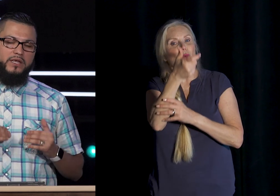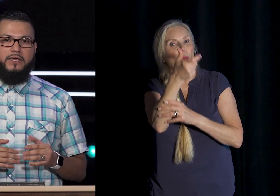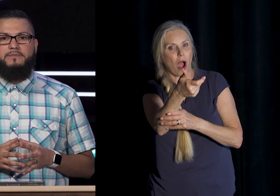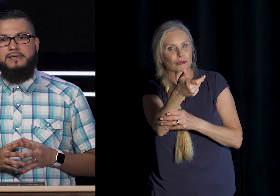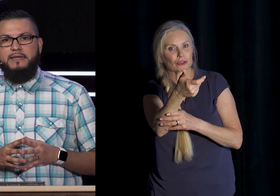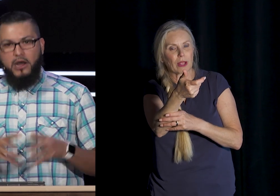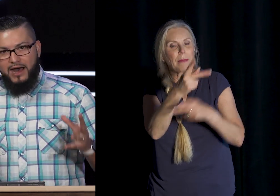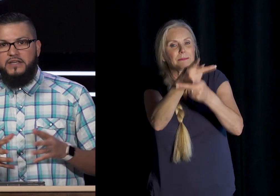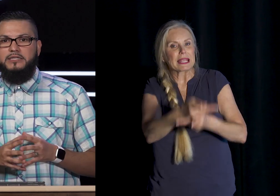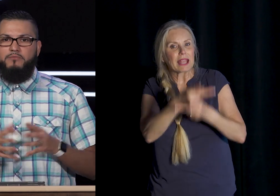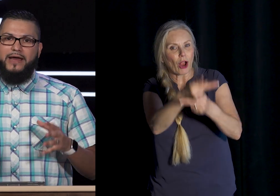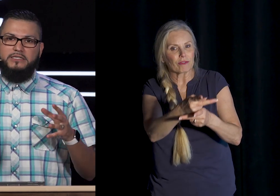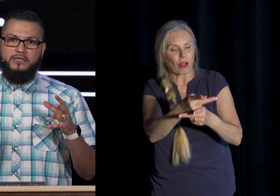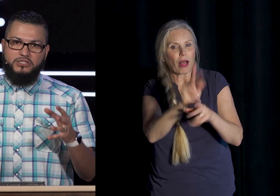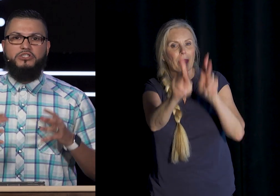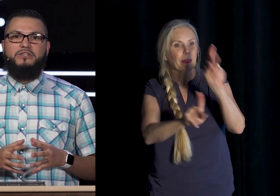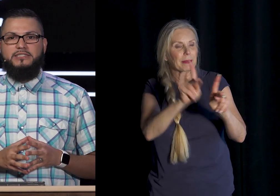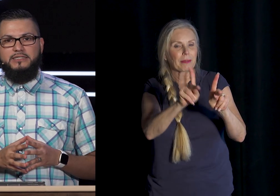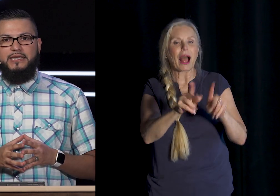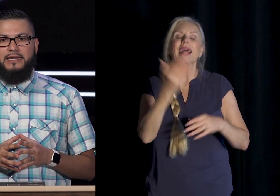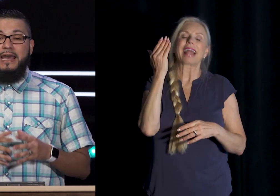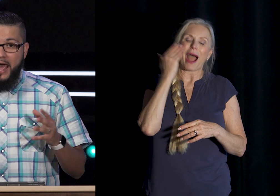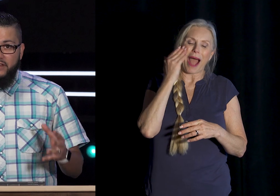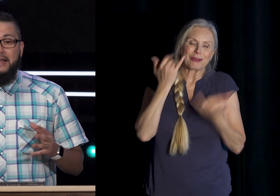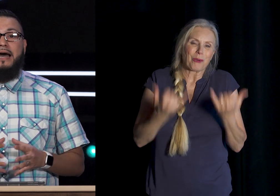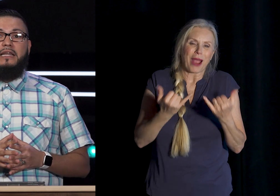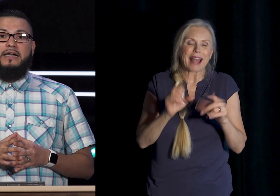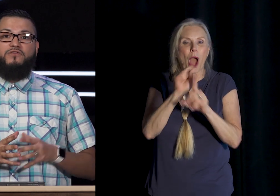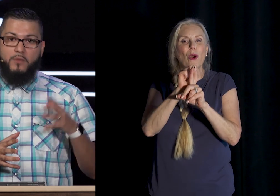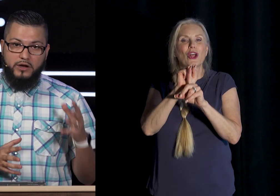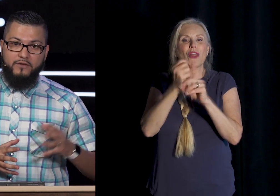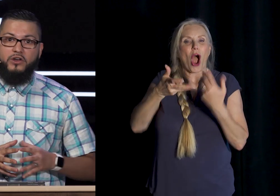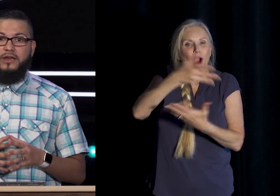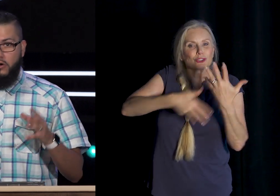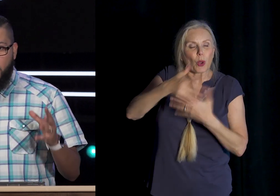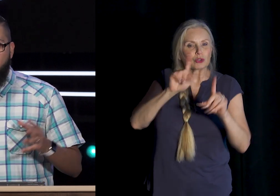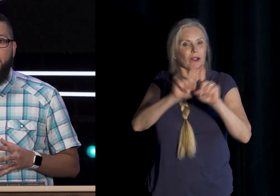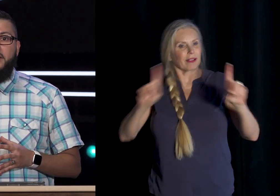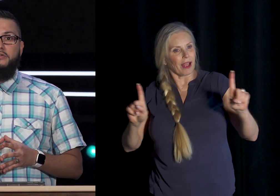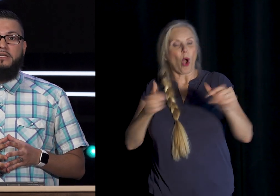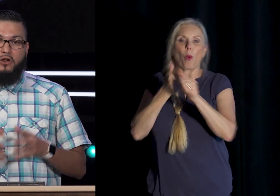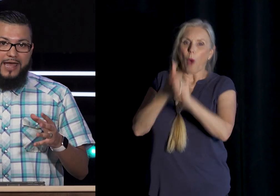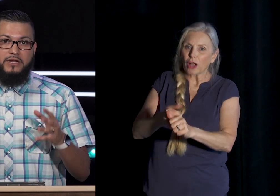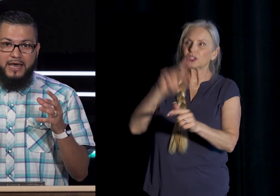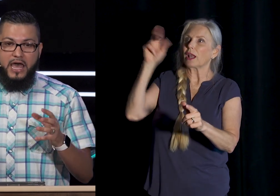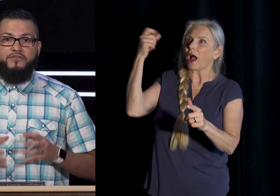we keep Now obviously Practicing social distancing And having guidelines From our governor And our local mayors And our county Health